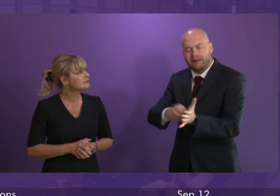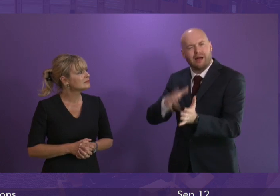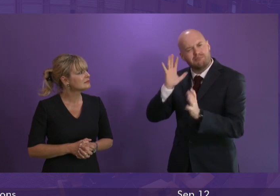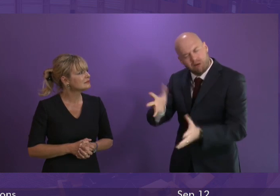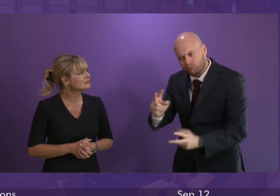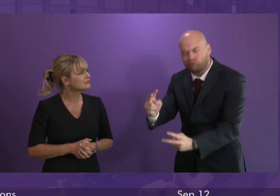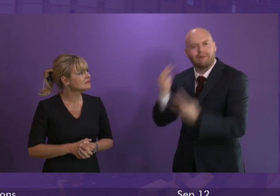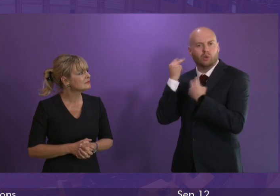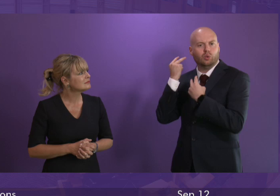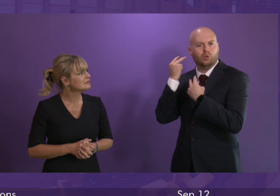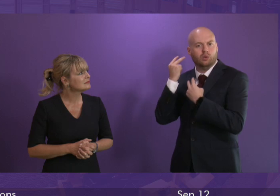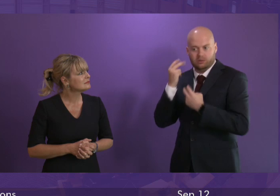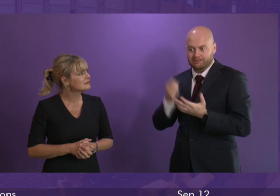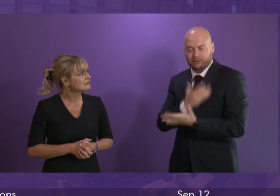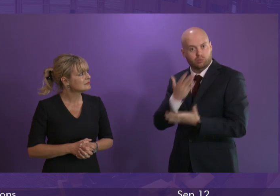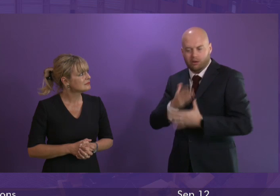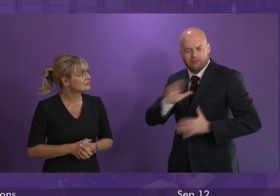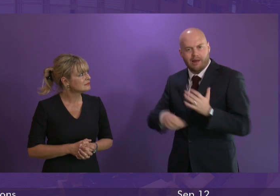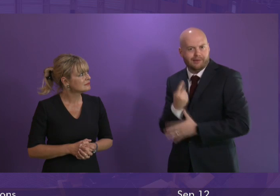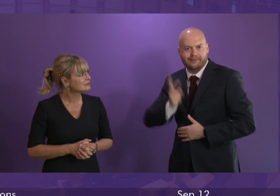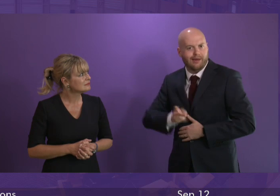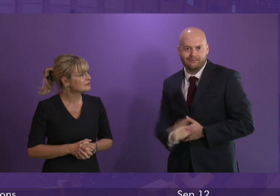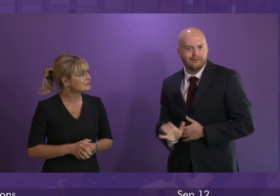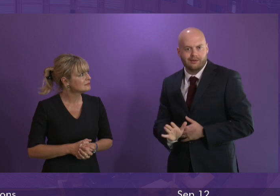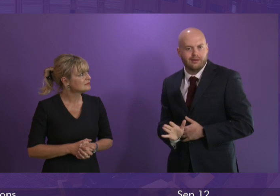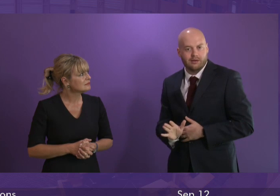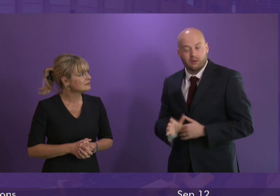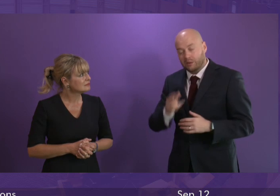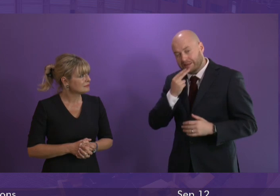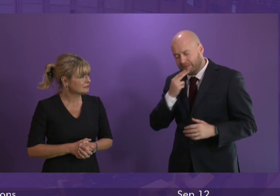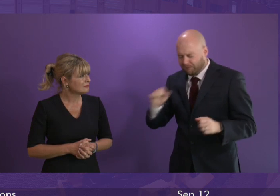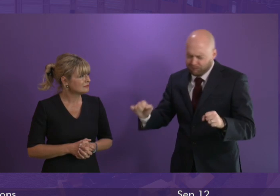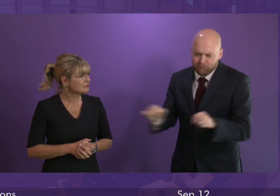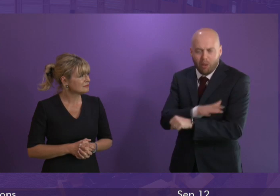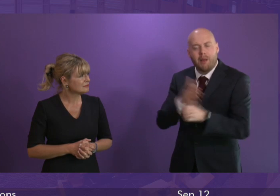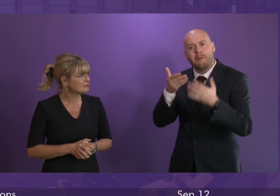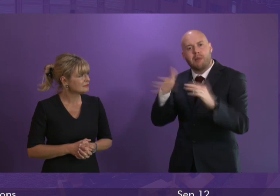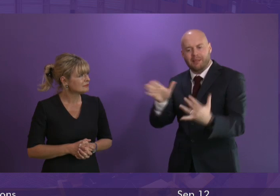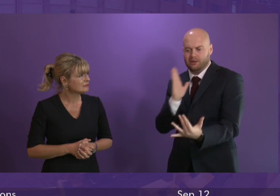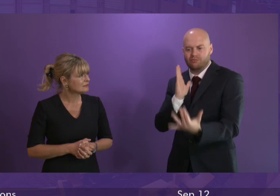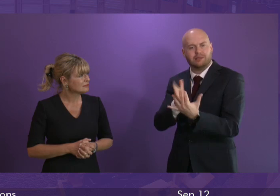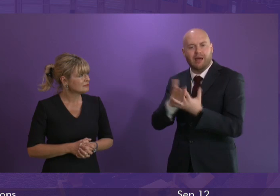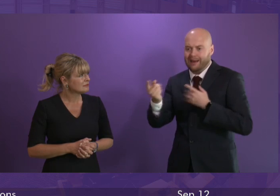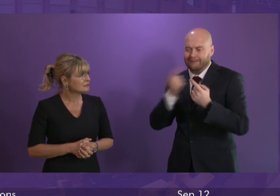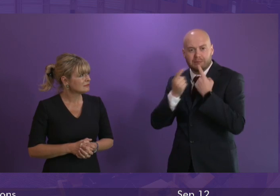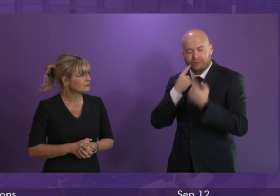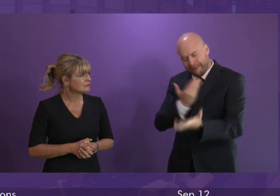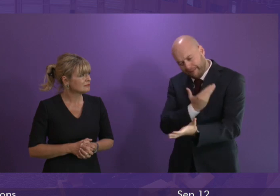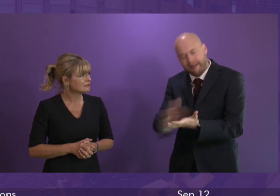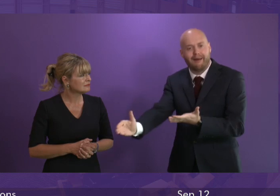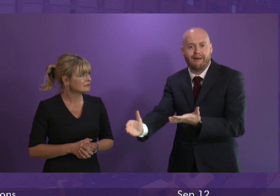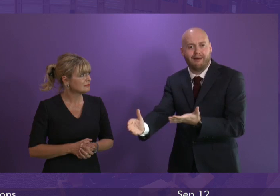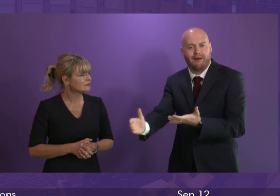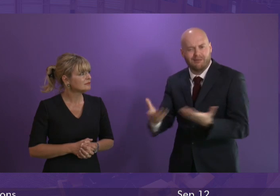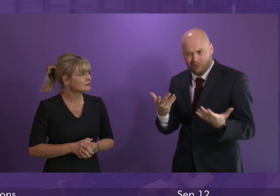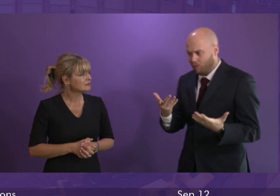measures. We need to get to the bottom of this. We need full public transparency to restore public trust. So what will it take